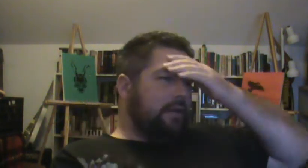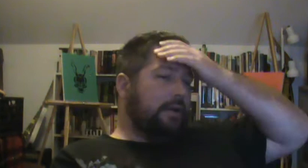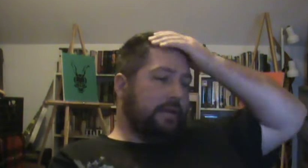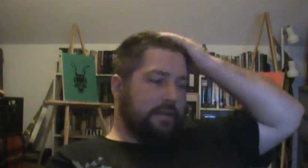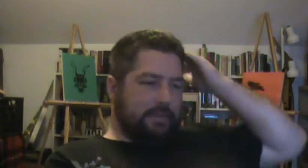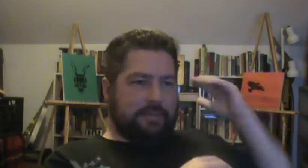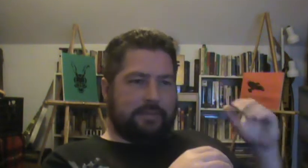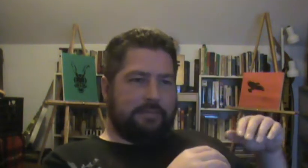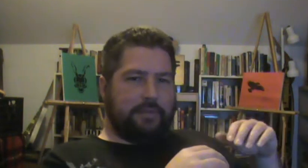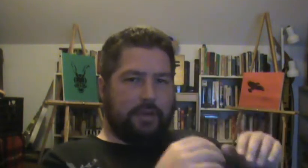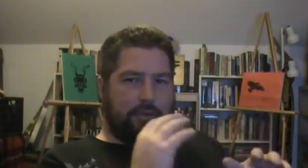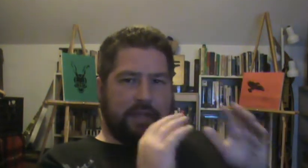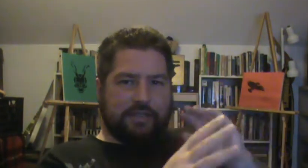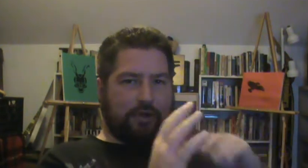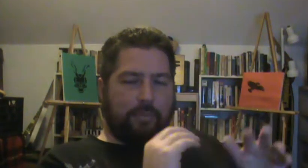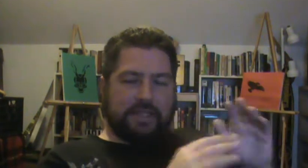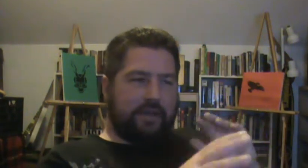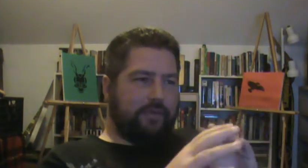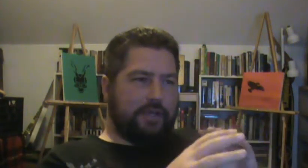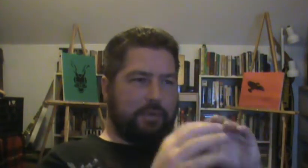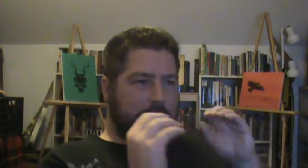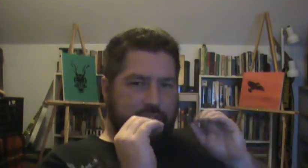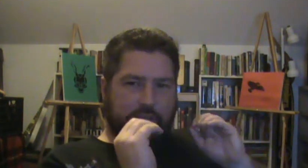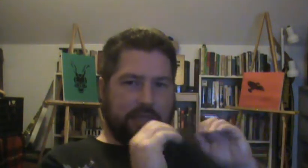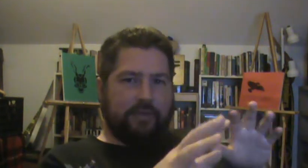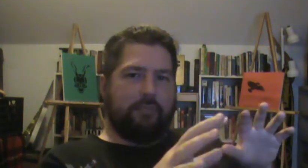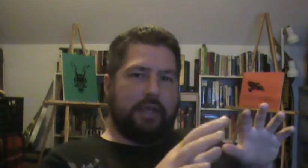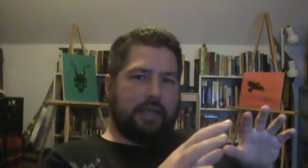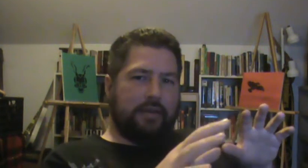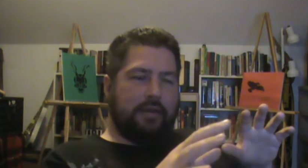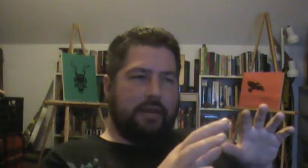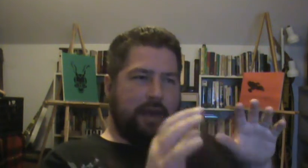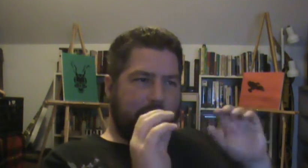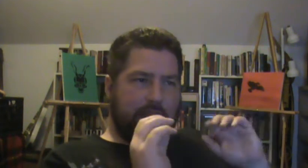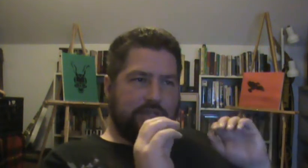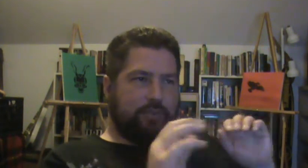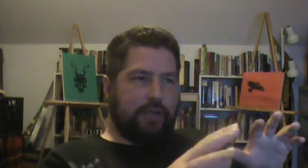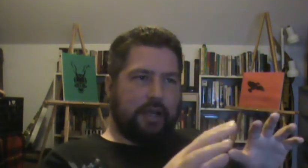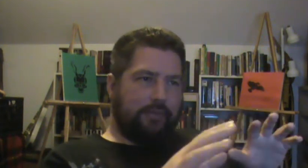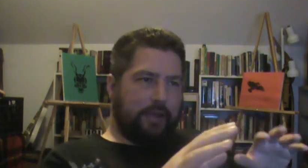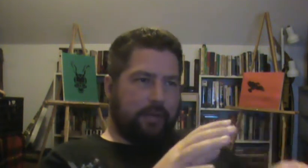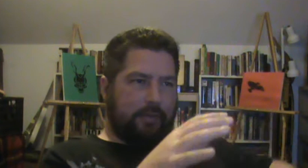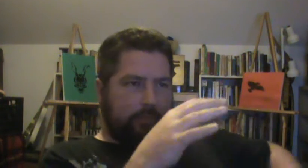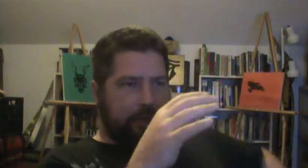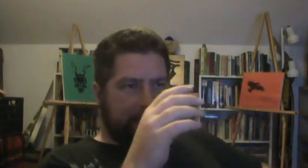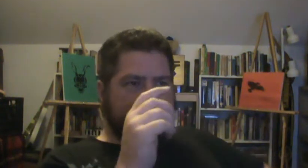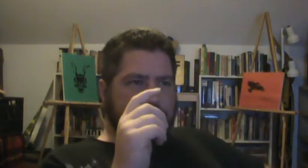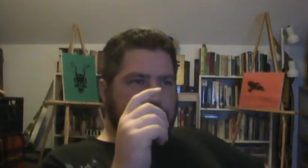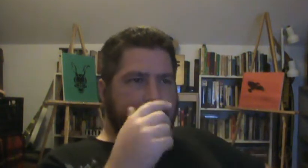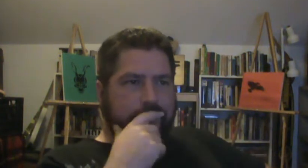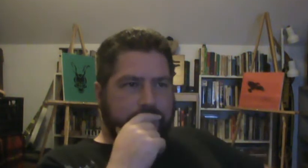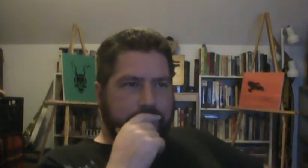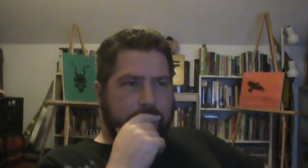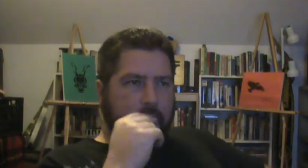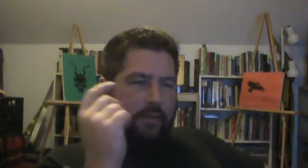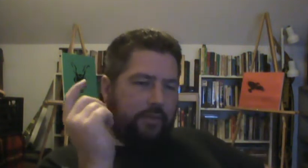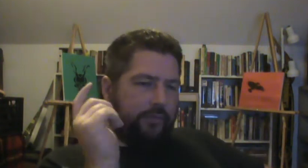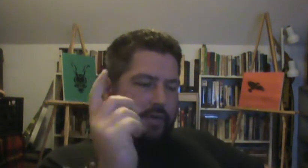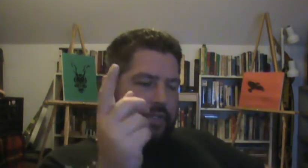insert myself into it, I'm just going to leave it be and just put it out there. But the first thing